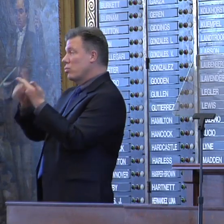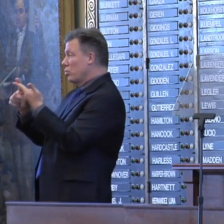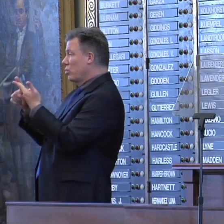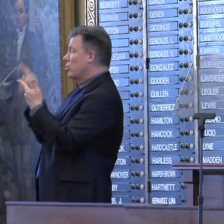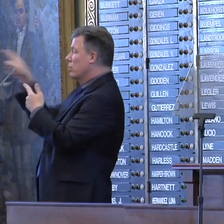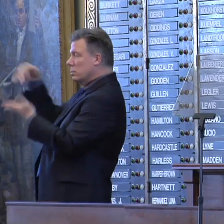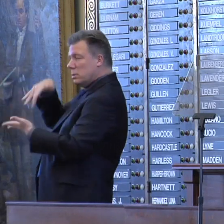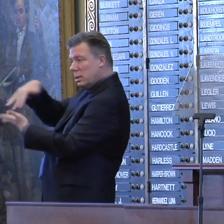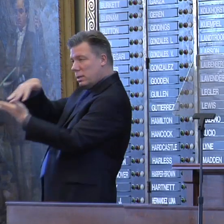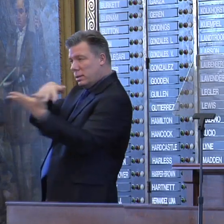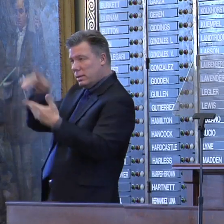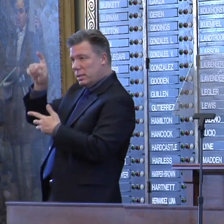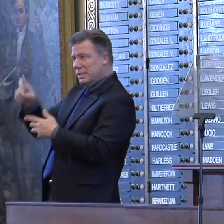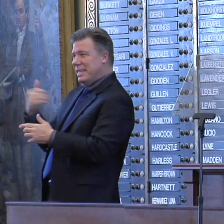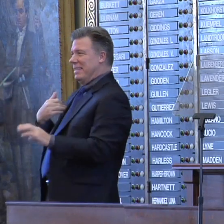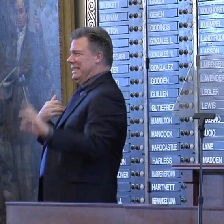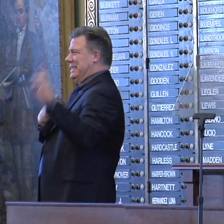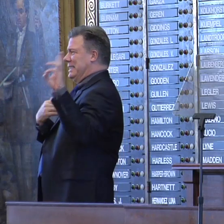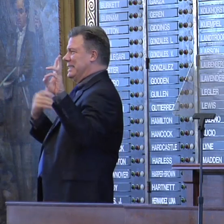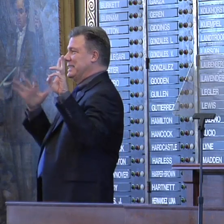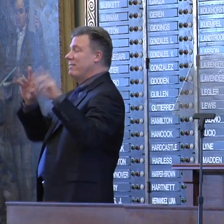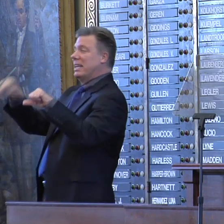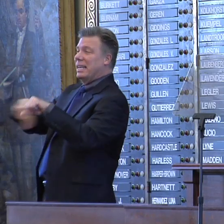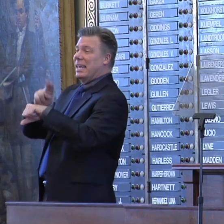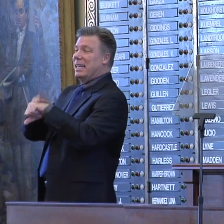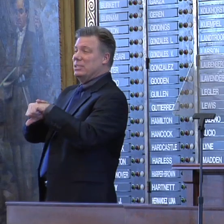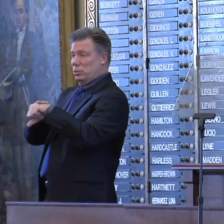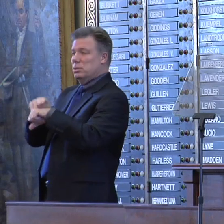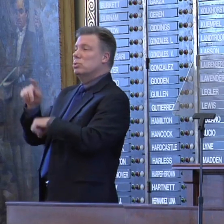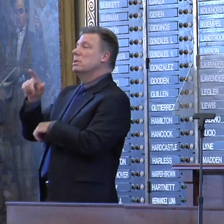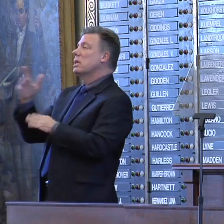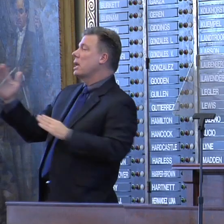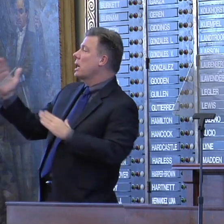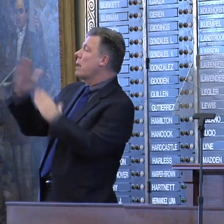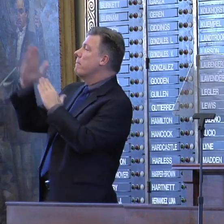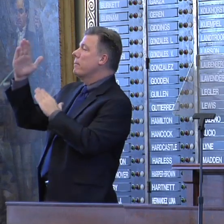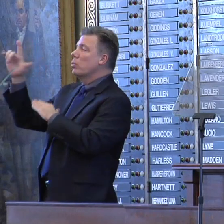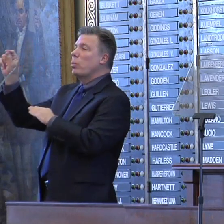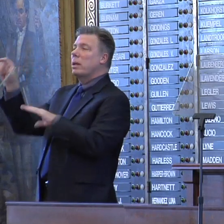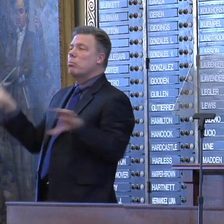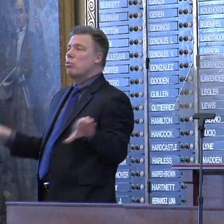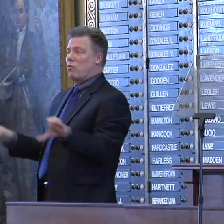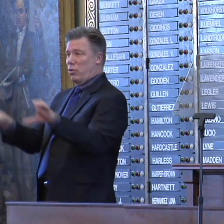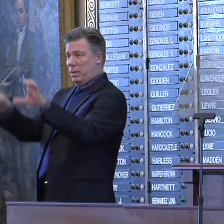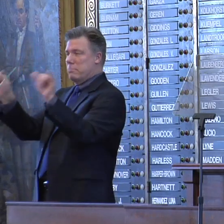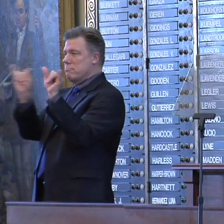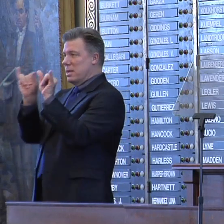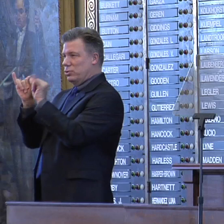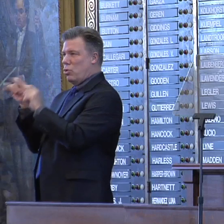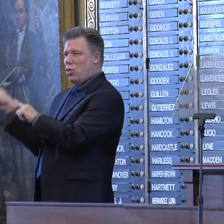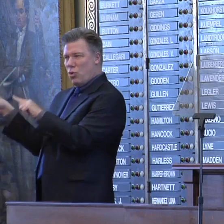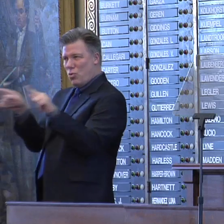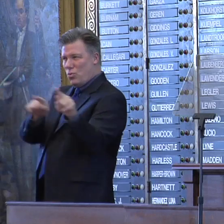of the nation's 20 strongest performing metros. Those figures paint a